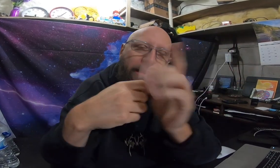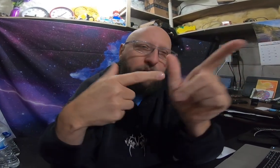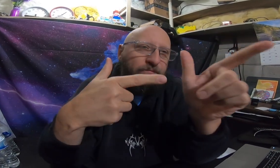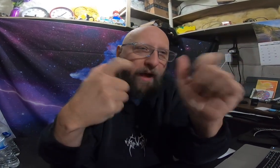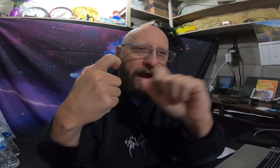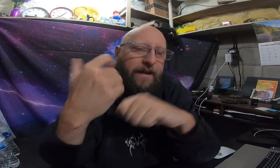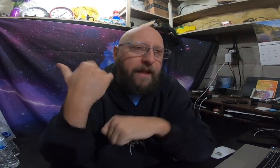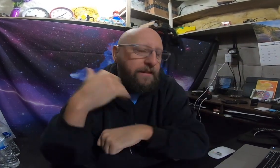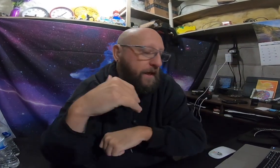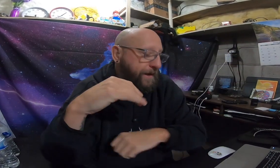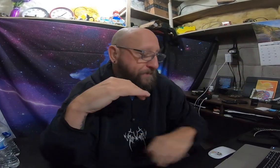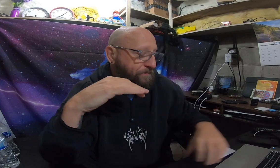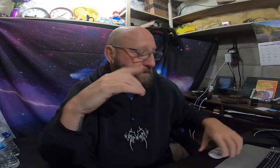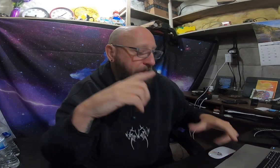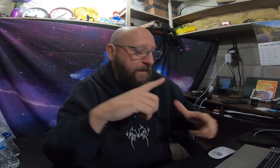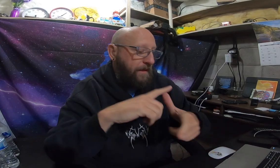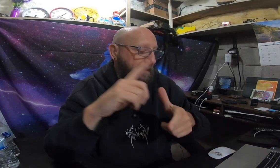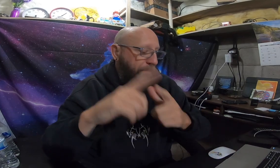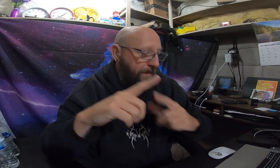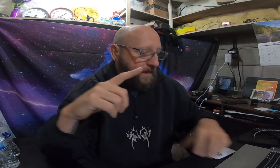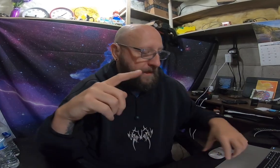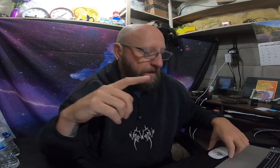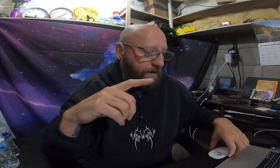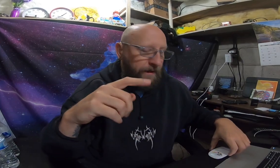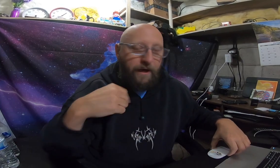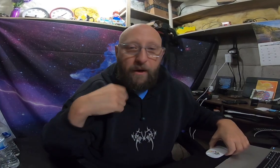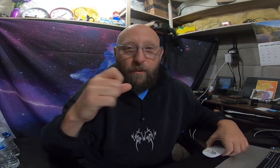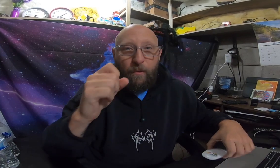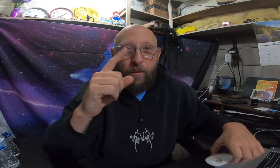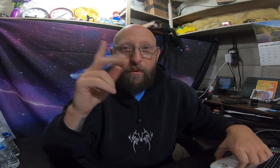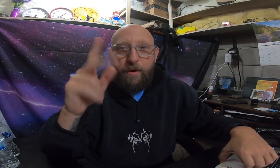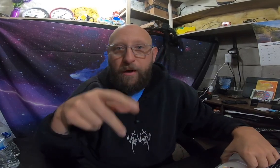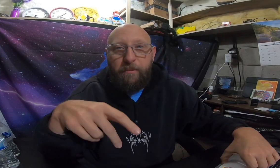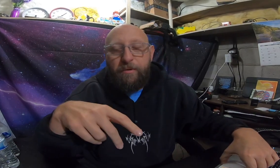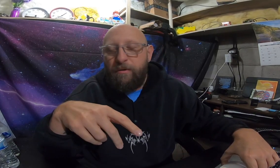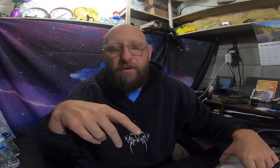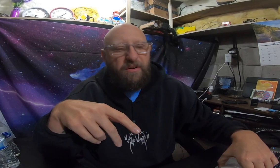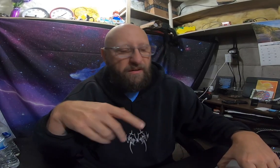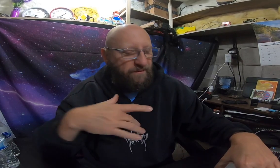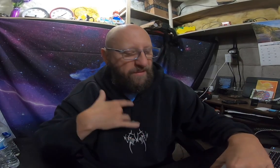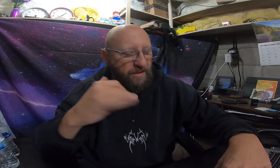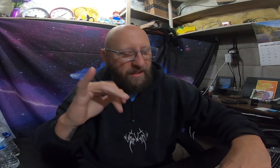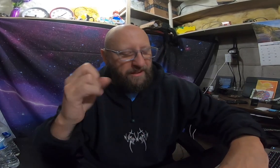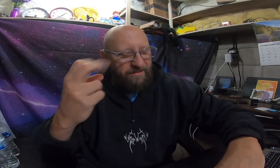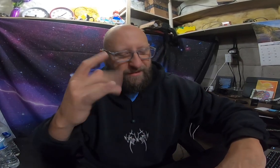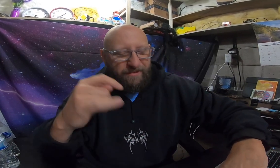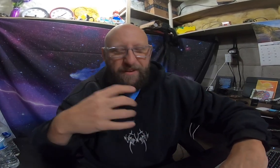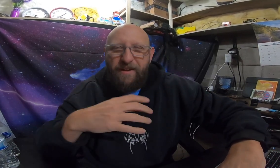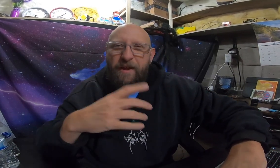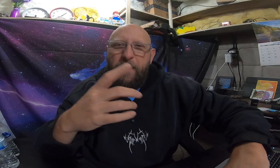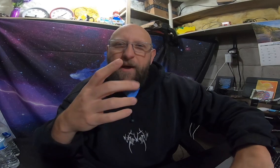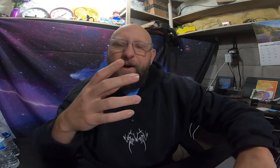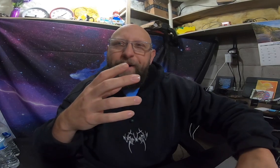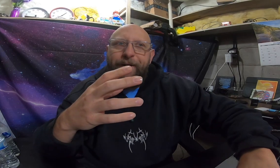fast last night, then I woke up, you know, um,